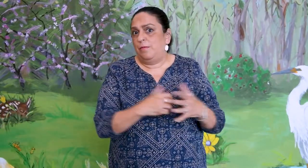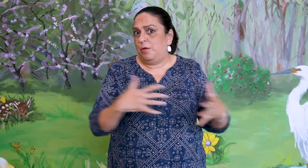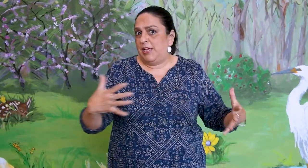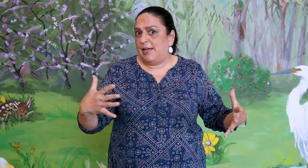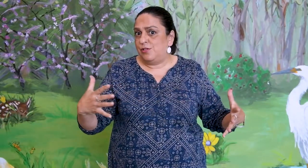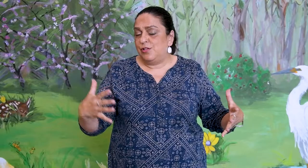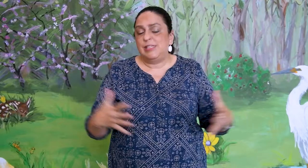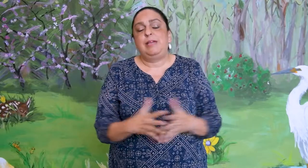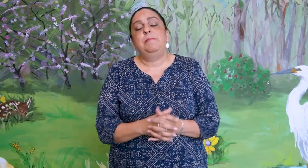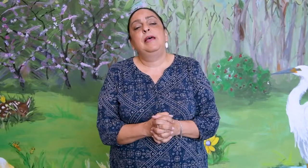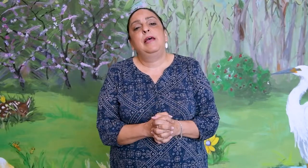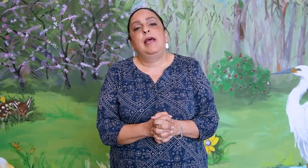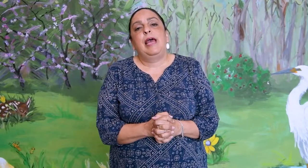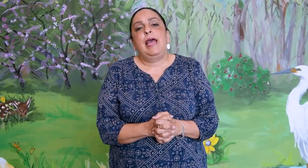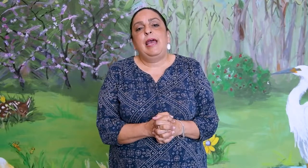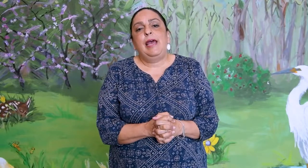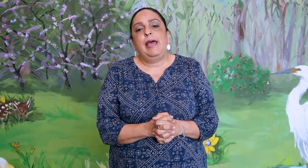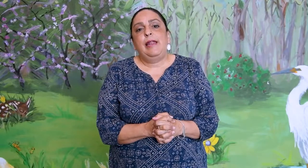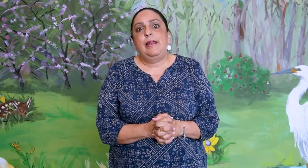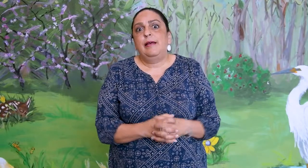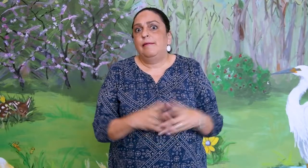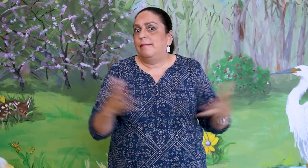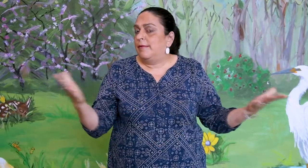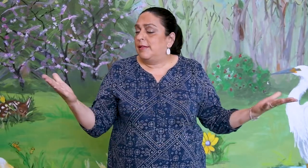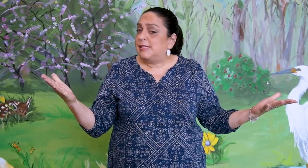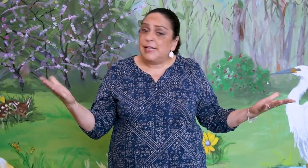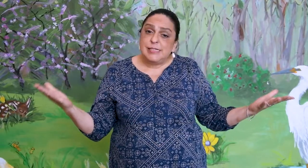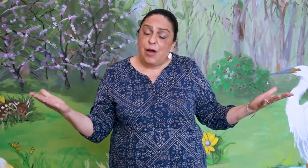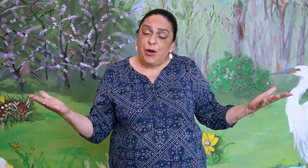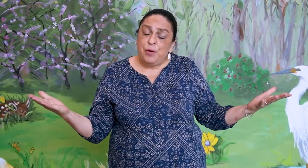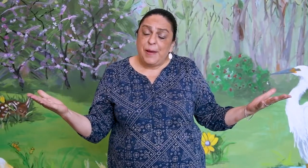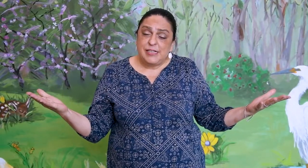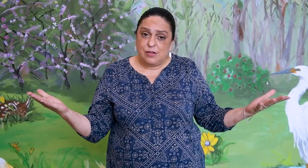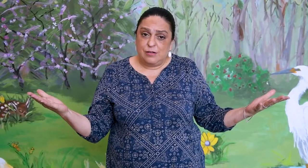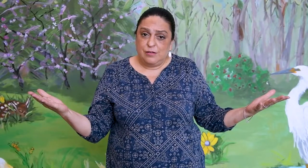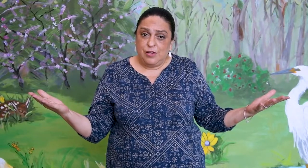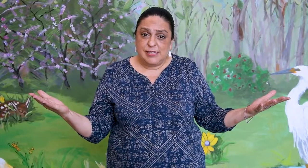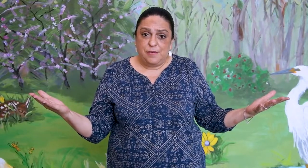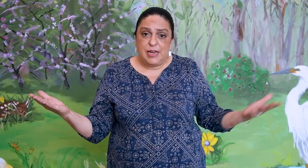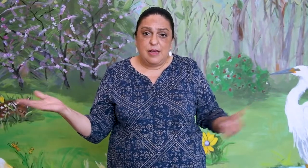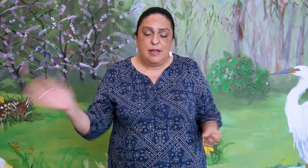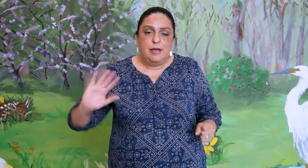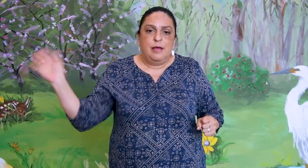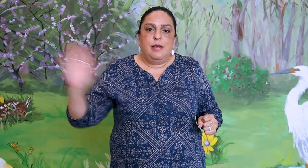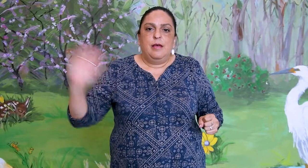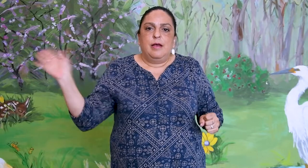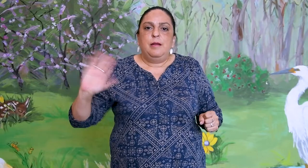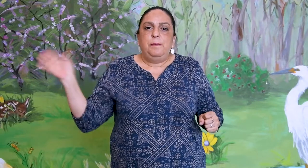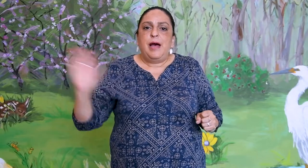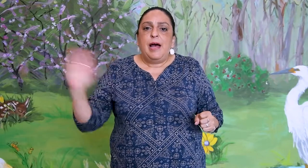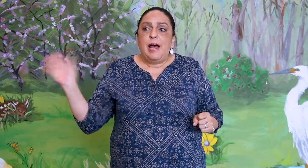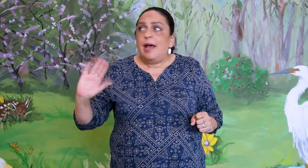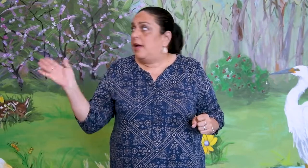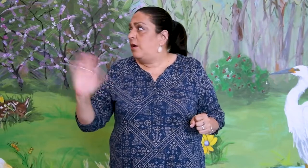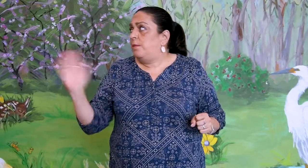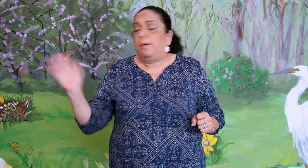communications team. And let's sing our goodbye song. You guys are ready? Goodbye, goodbye.